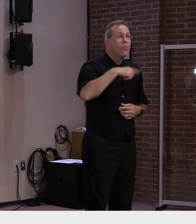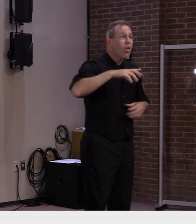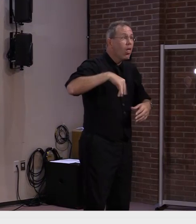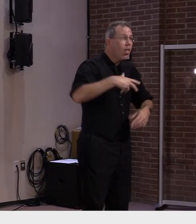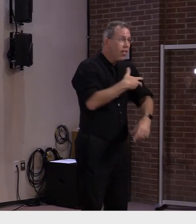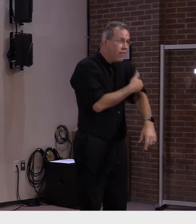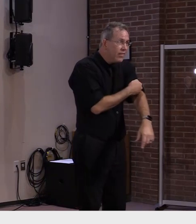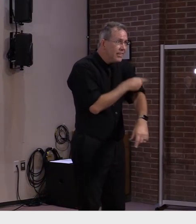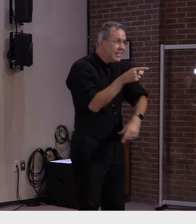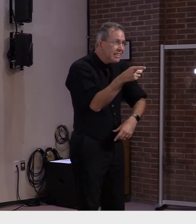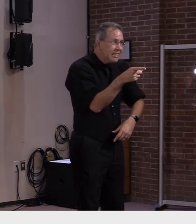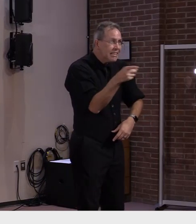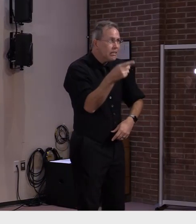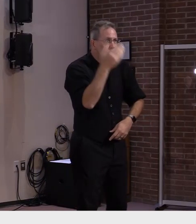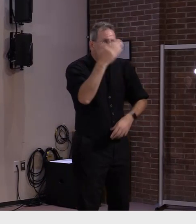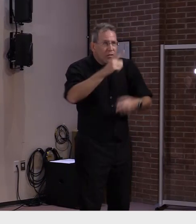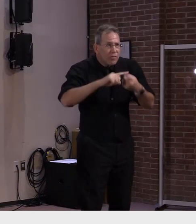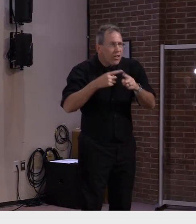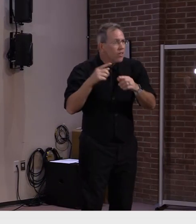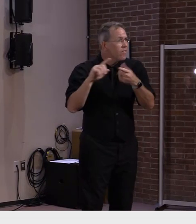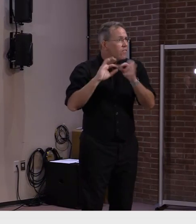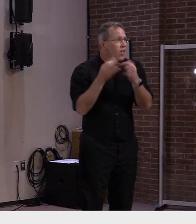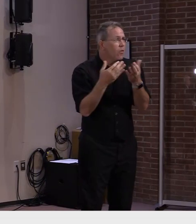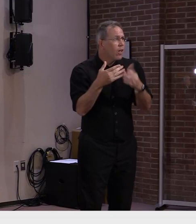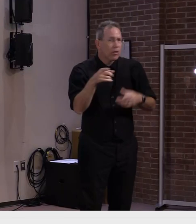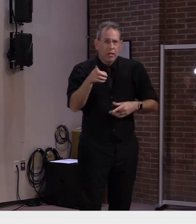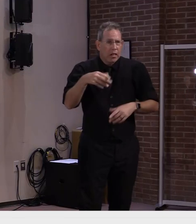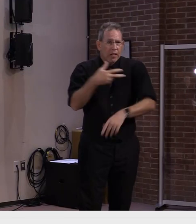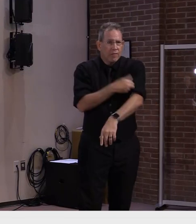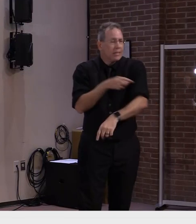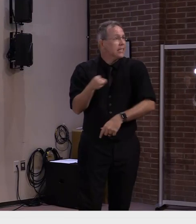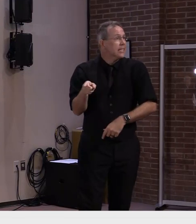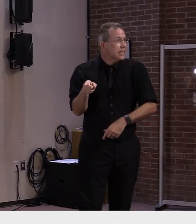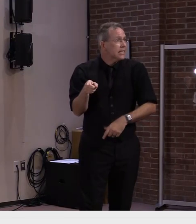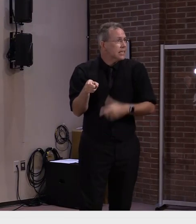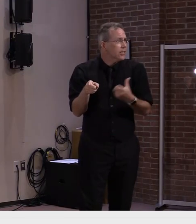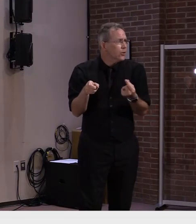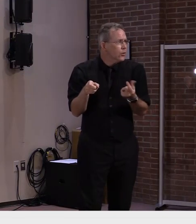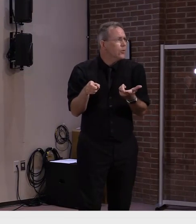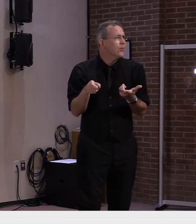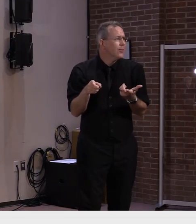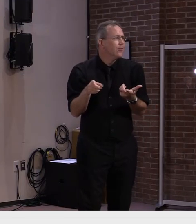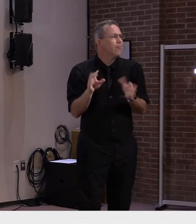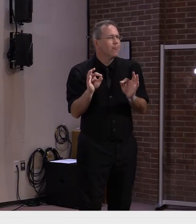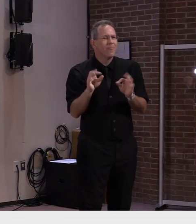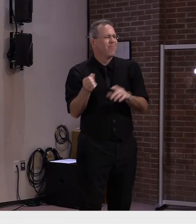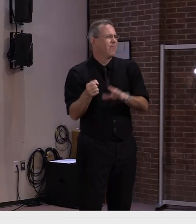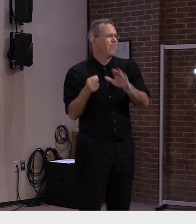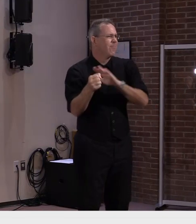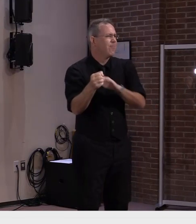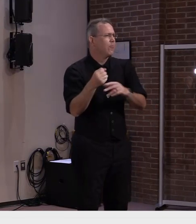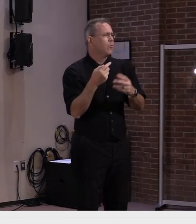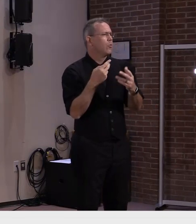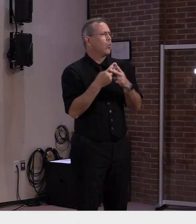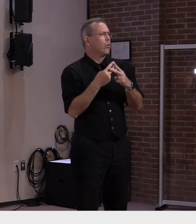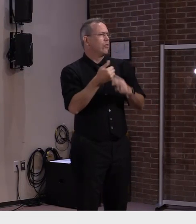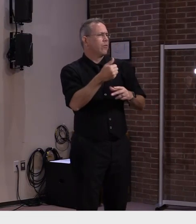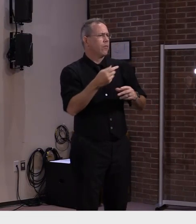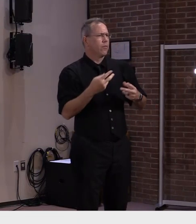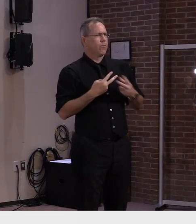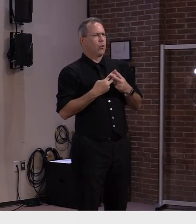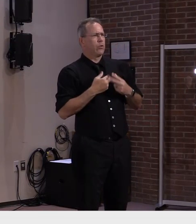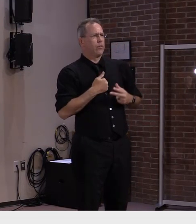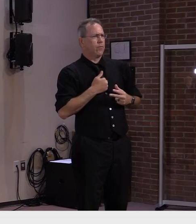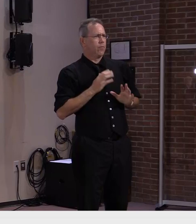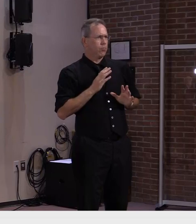is suspected or confirmed to have covid quarantine and then get tested at day seven if you are fully vaccinated and have